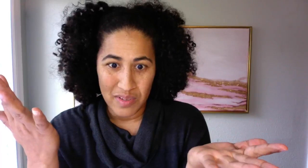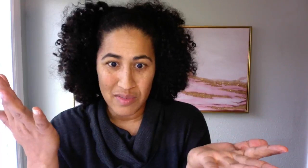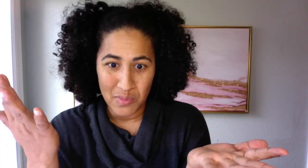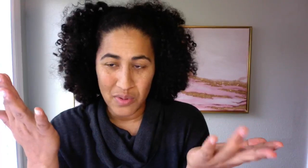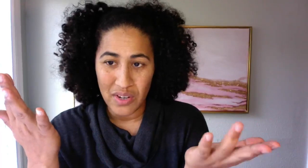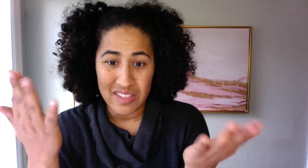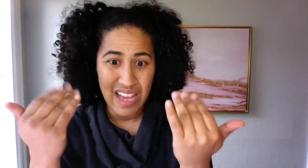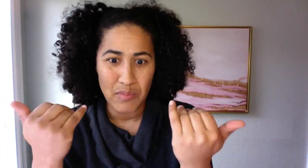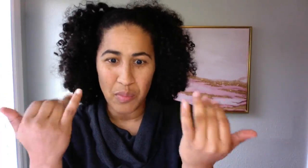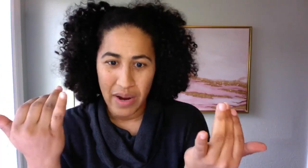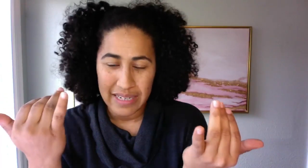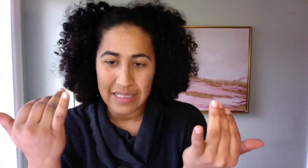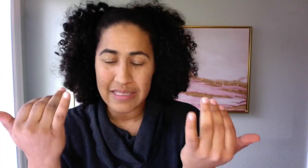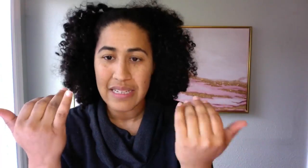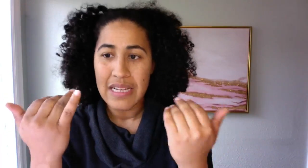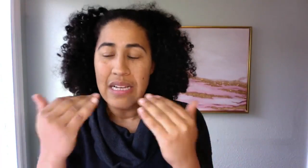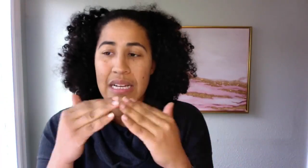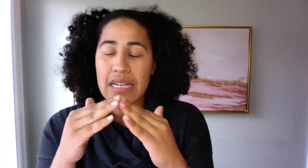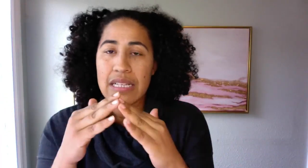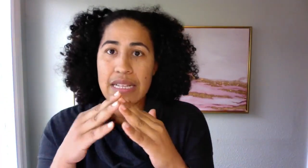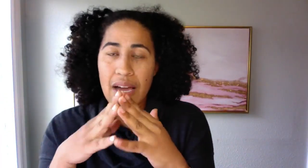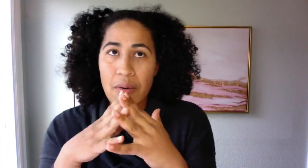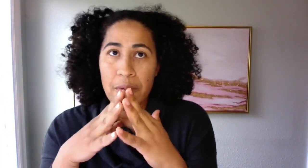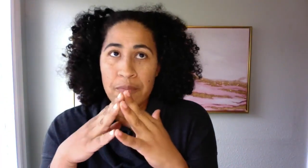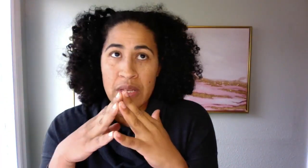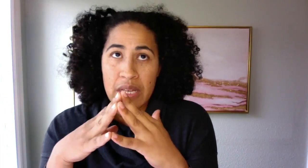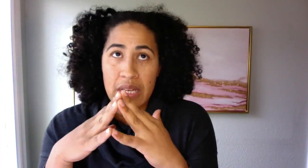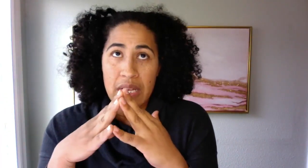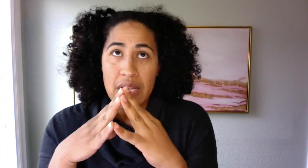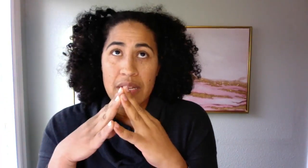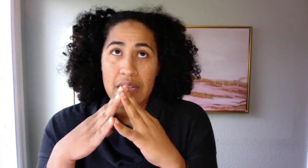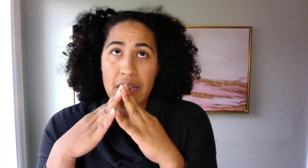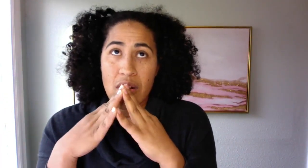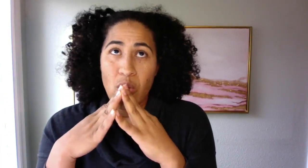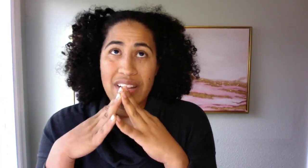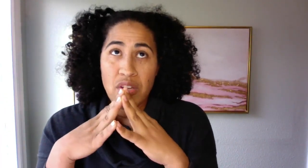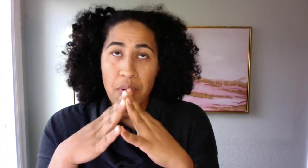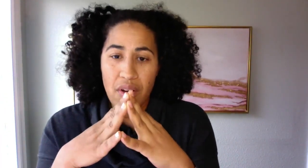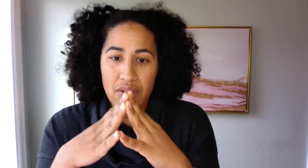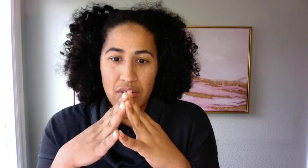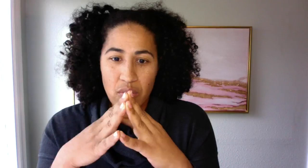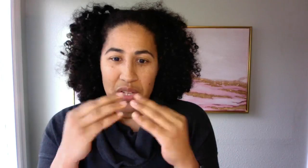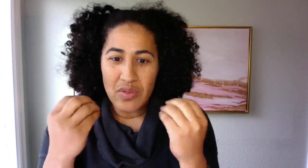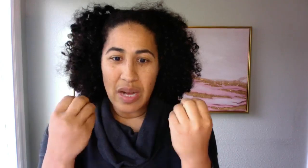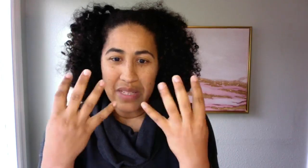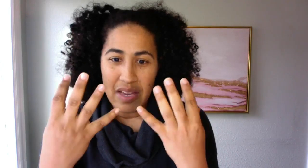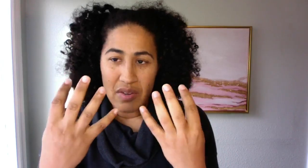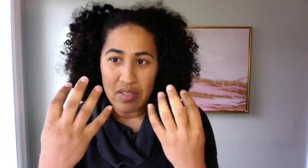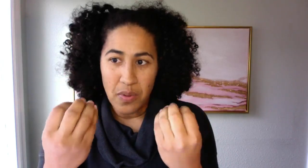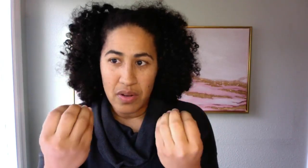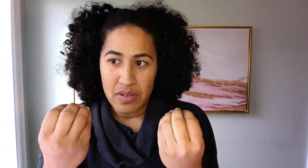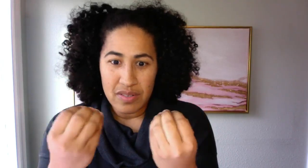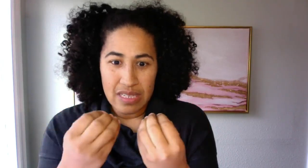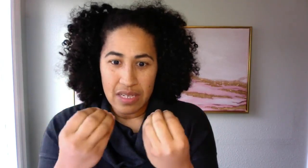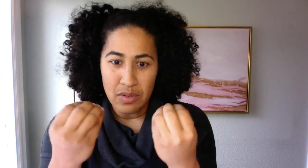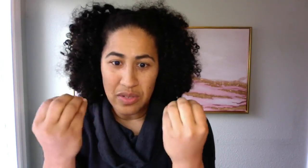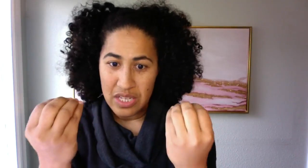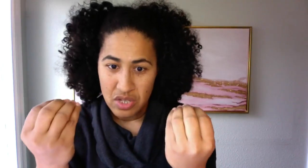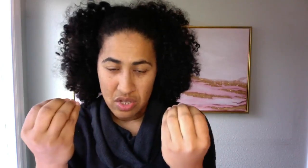smoother. It's had more practice. Now, when your partner, when you come together as partners in relationships,